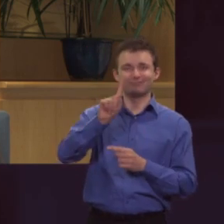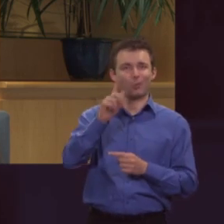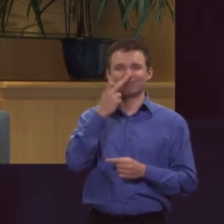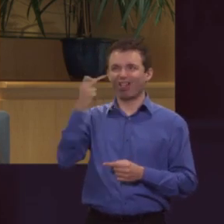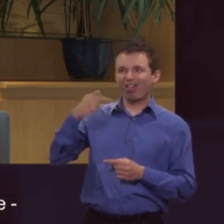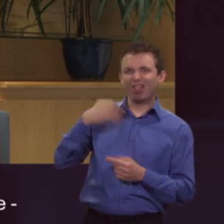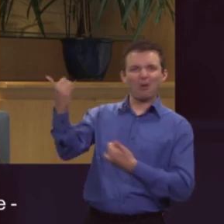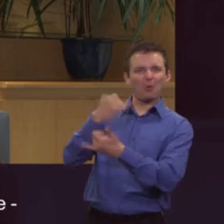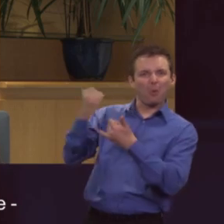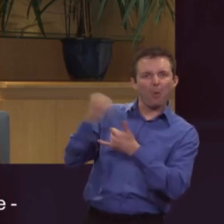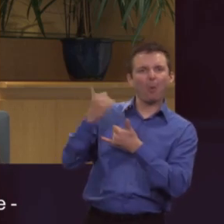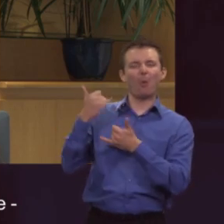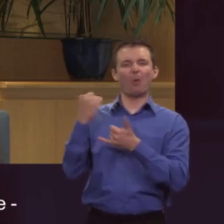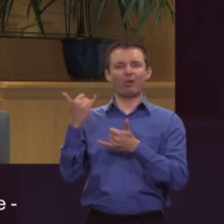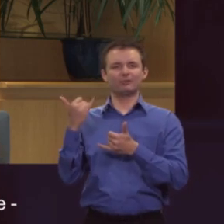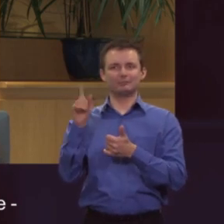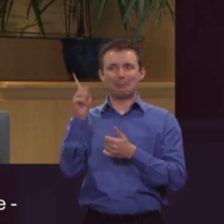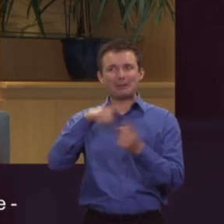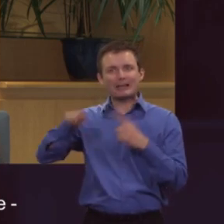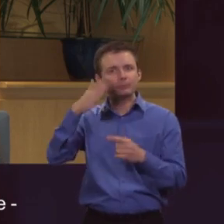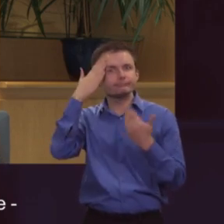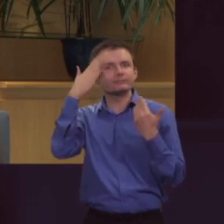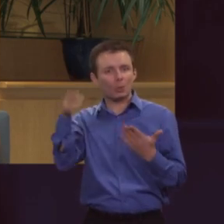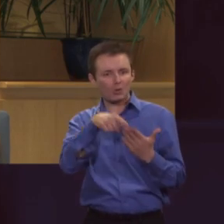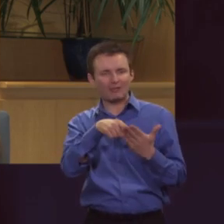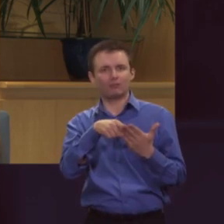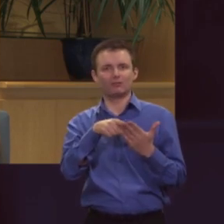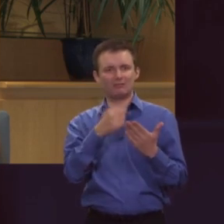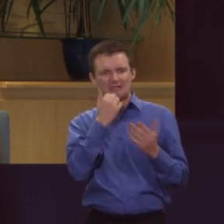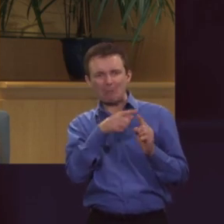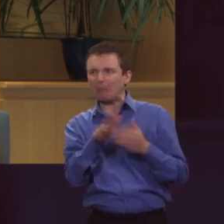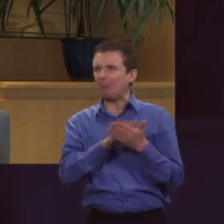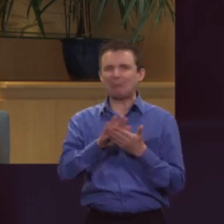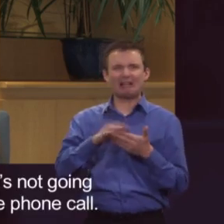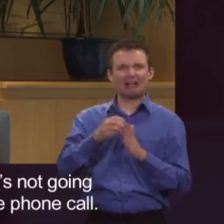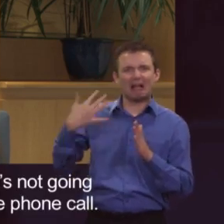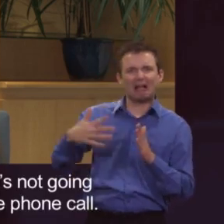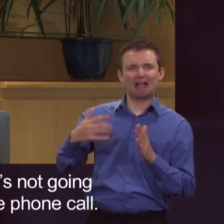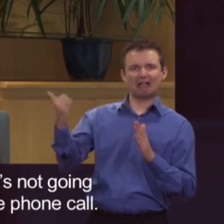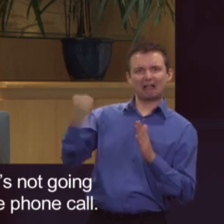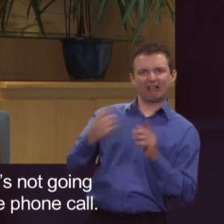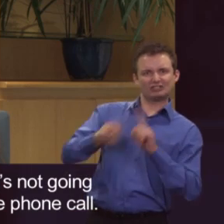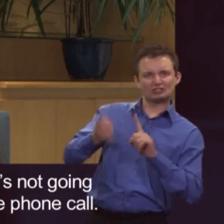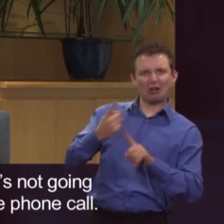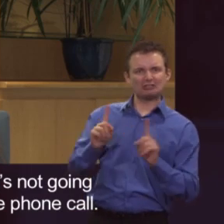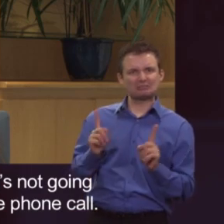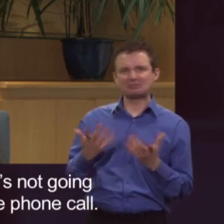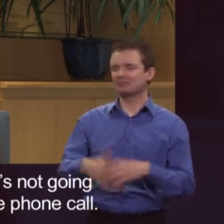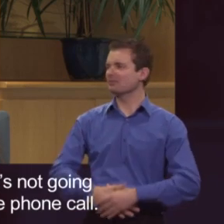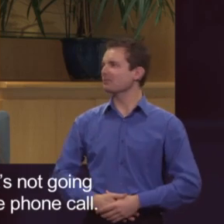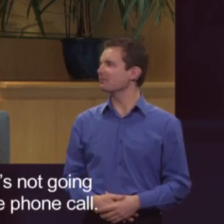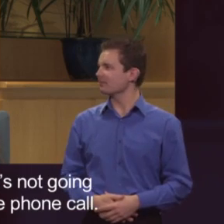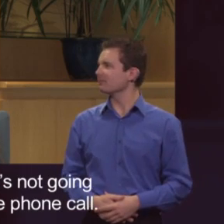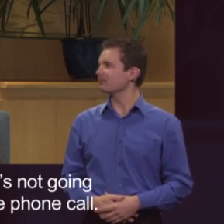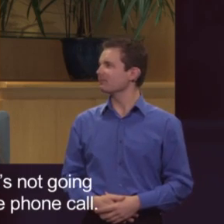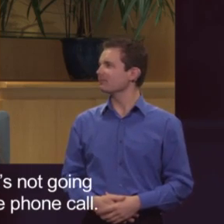frightened of it. And these days there's so many scams out there, spammers, junk calls. People don't know that it's not going to charge like